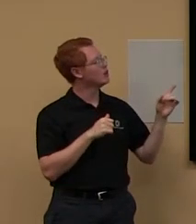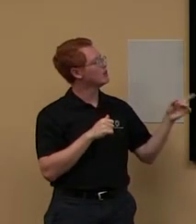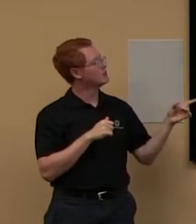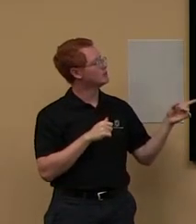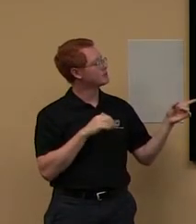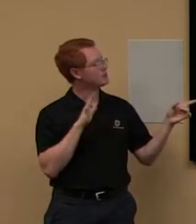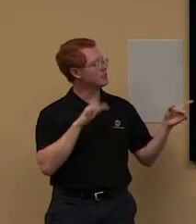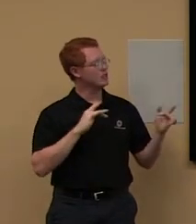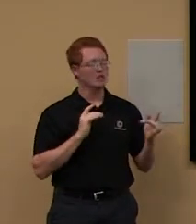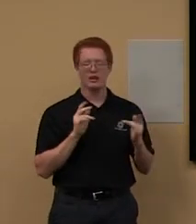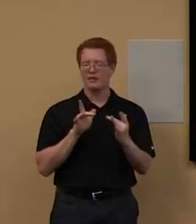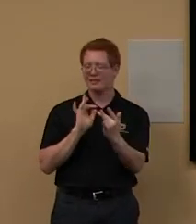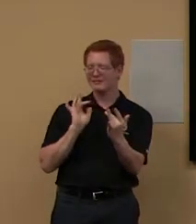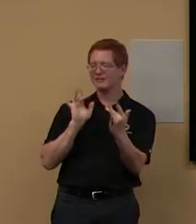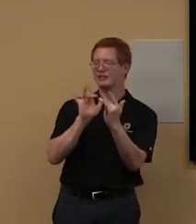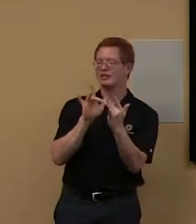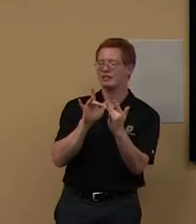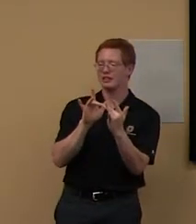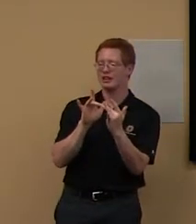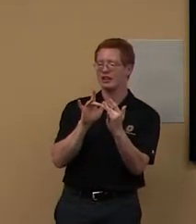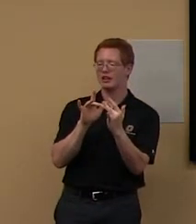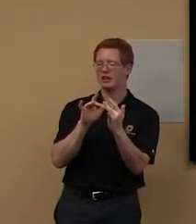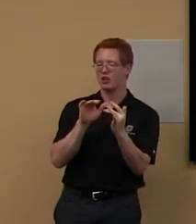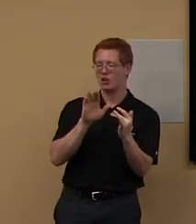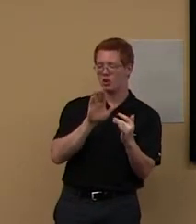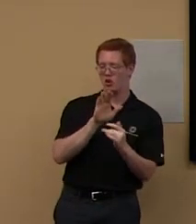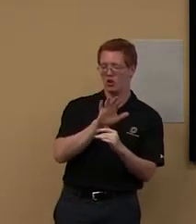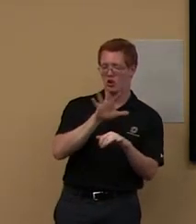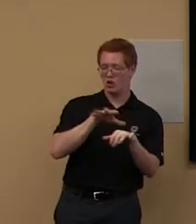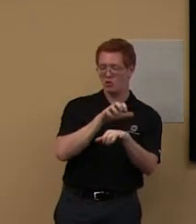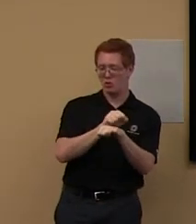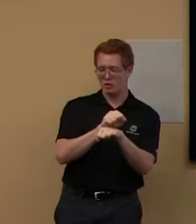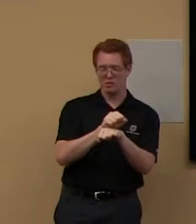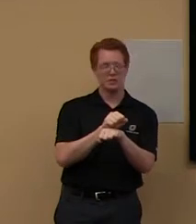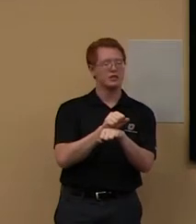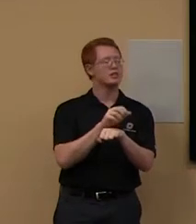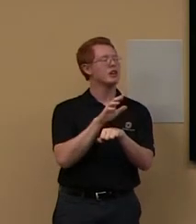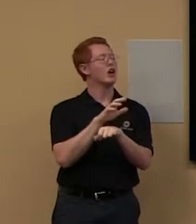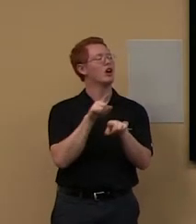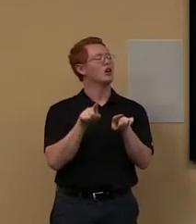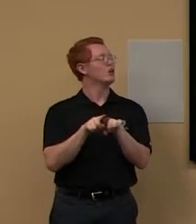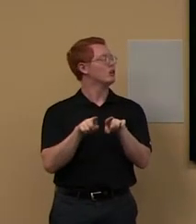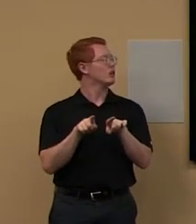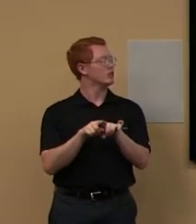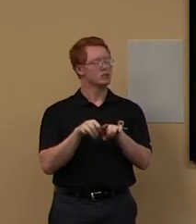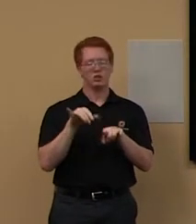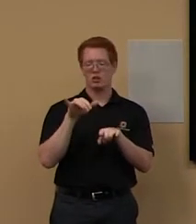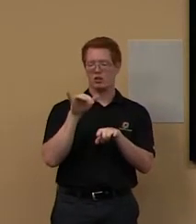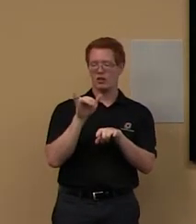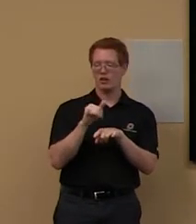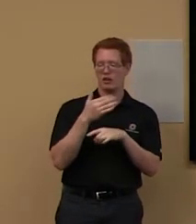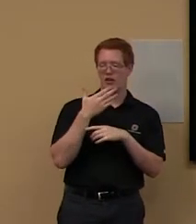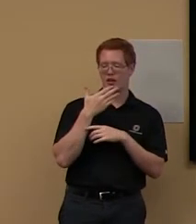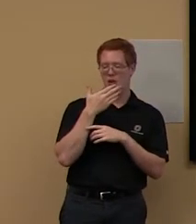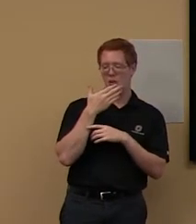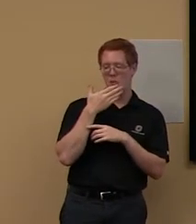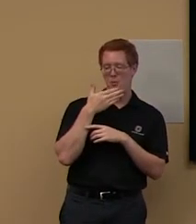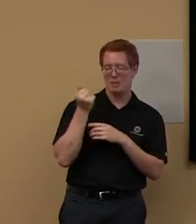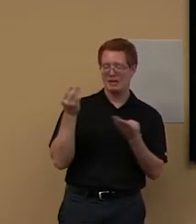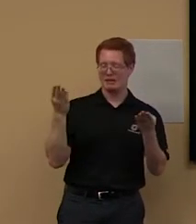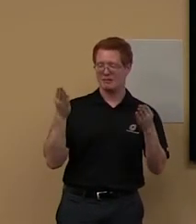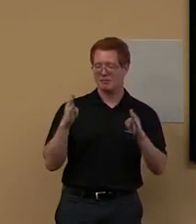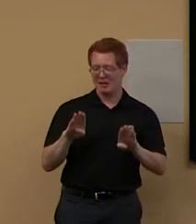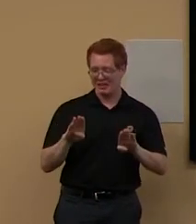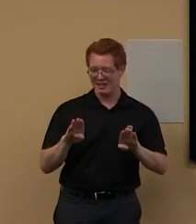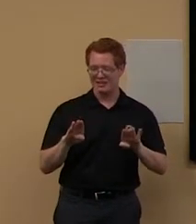uh, link to her appointments. Um, also gives you this best bet. This is your, kind